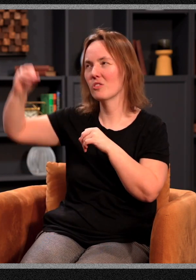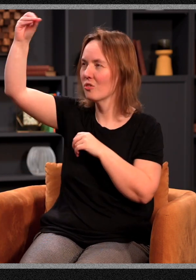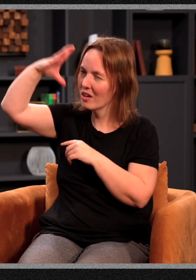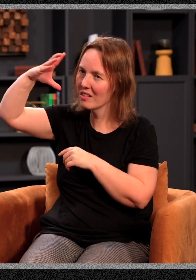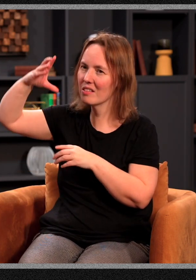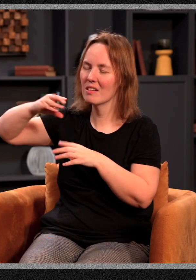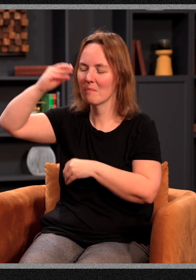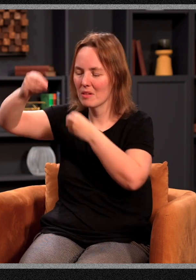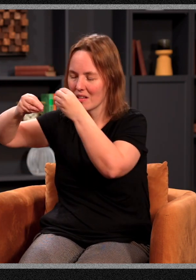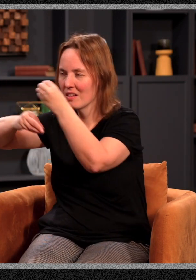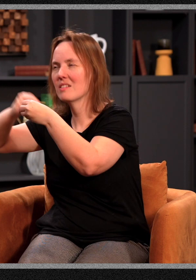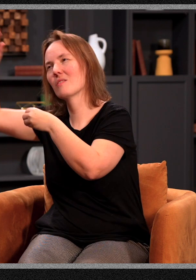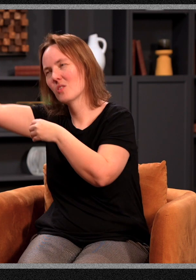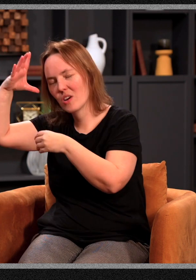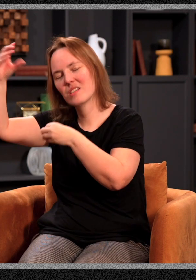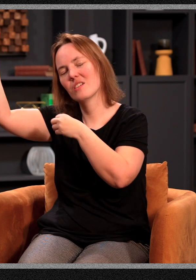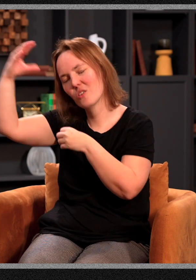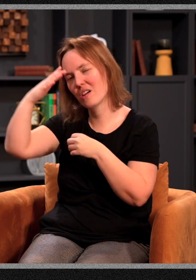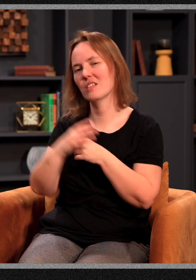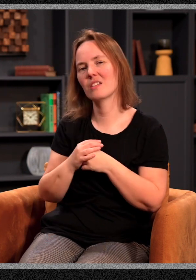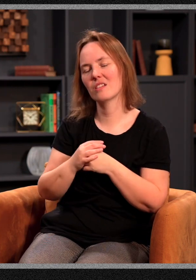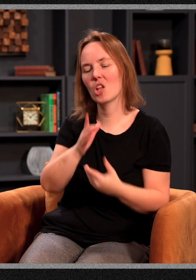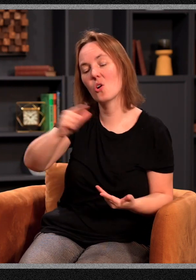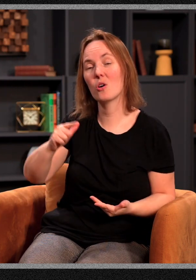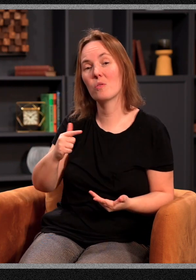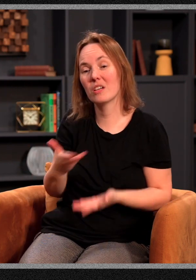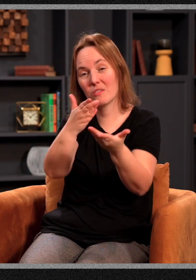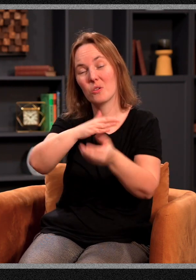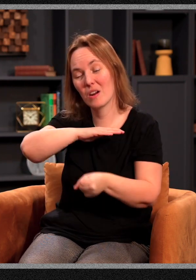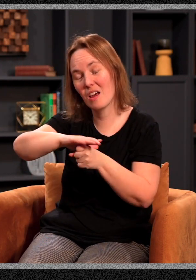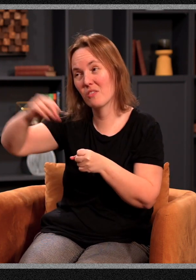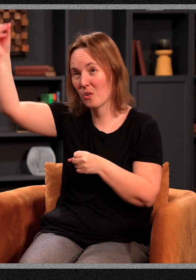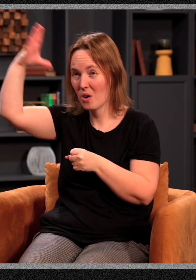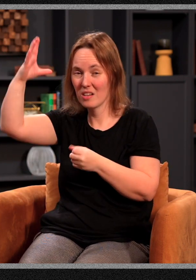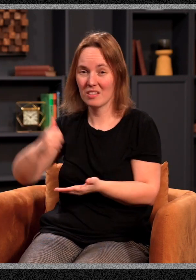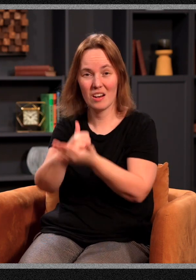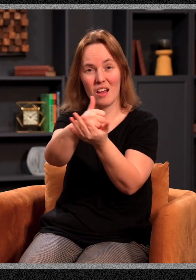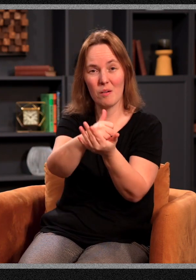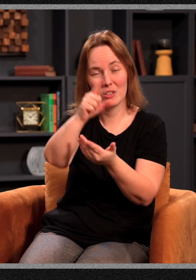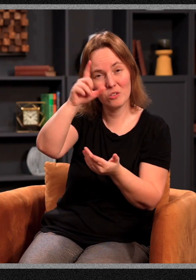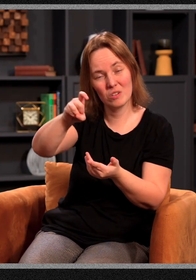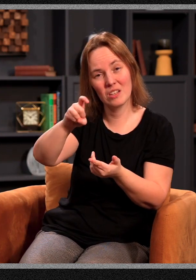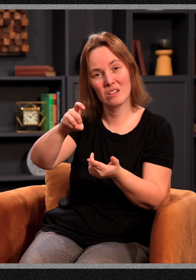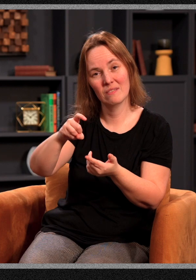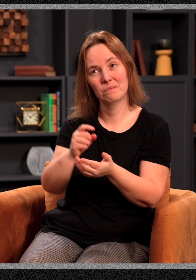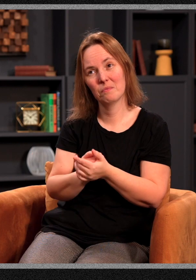grace that we've already received. The Lord will give you enough grace, enough help that you need in order to